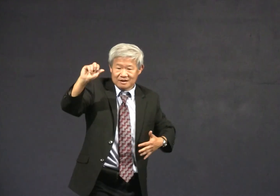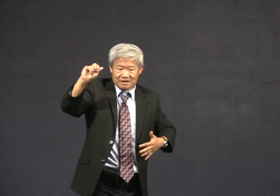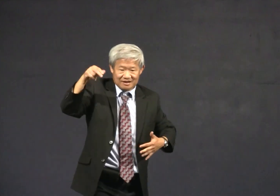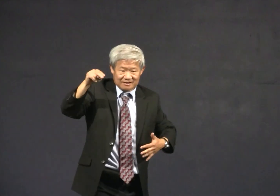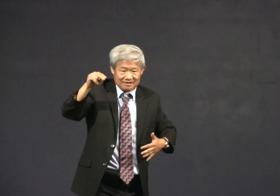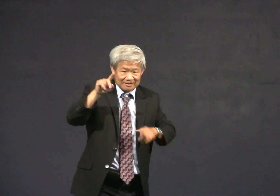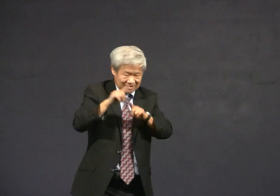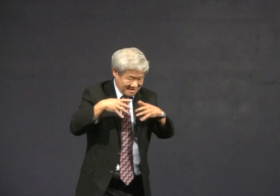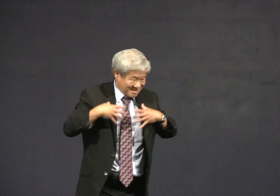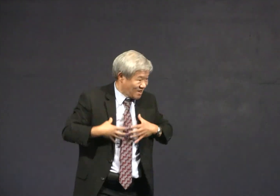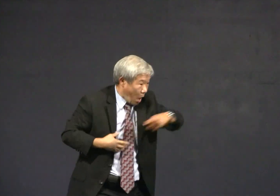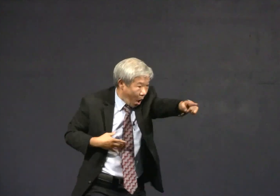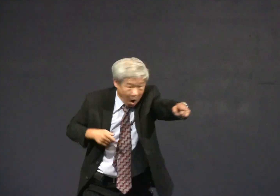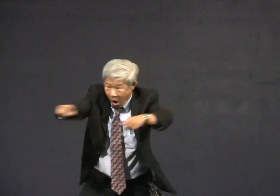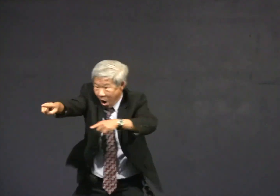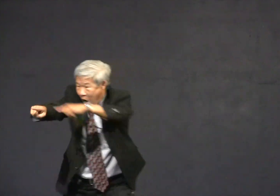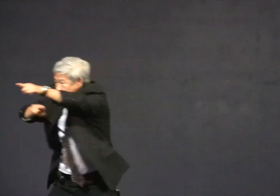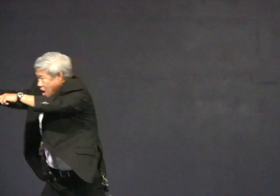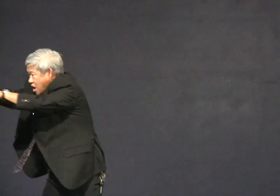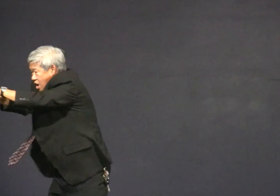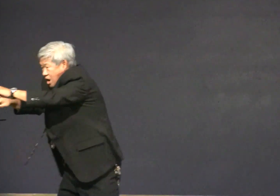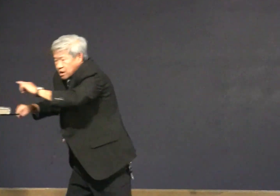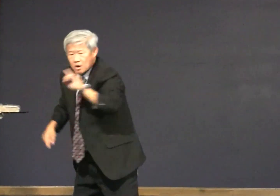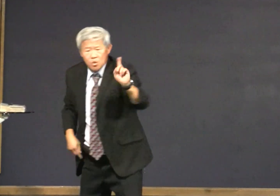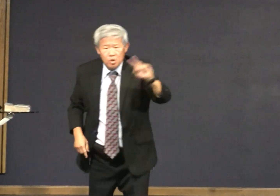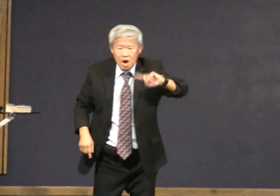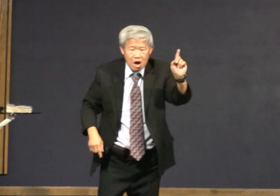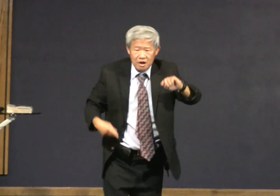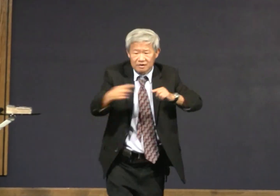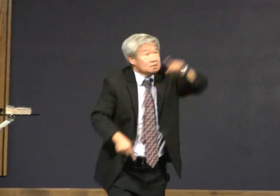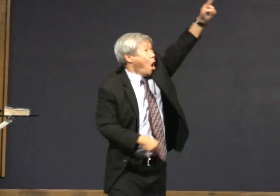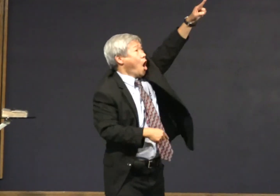Like the superhero costumes, Captain America.